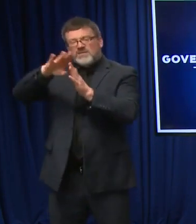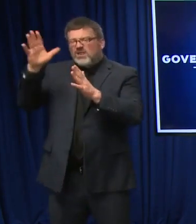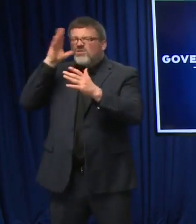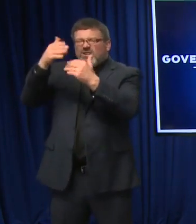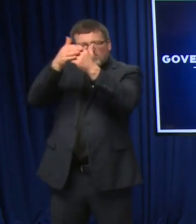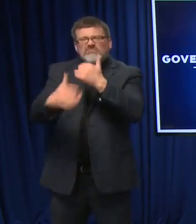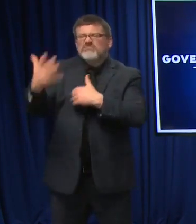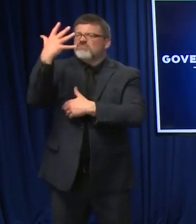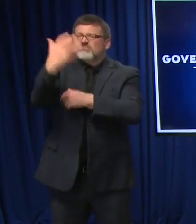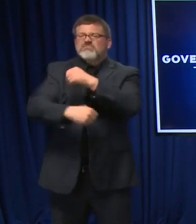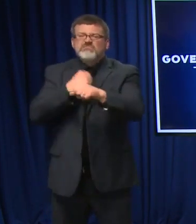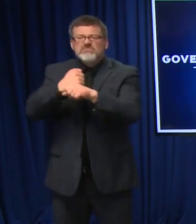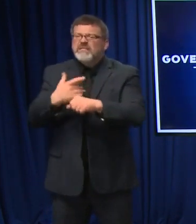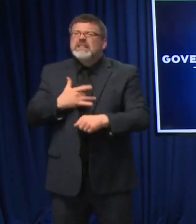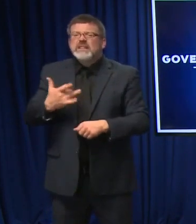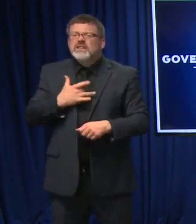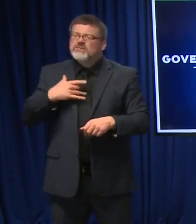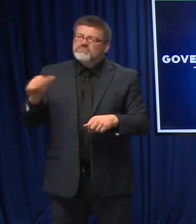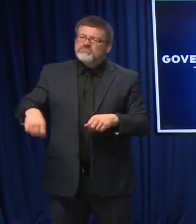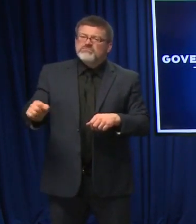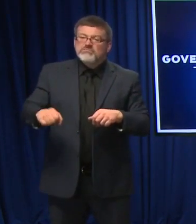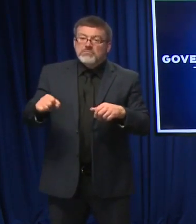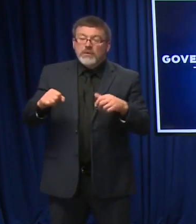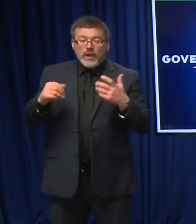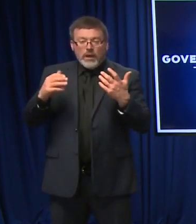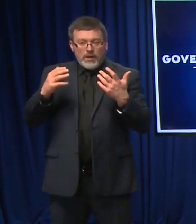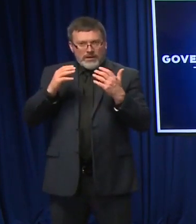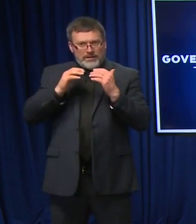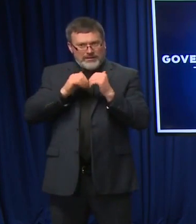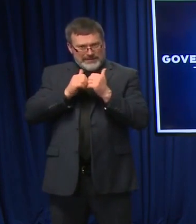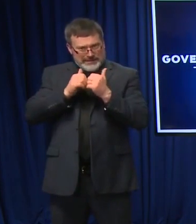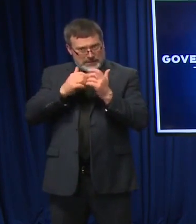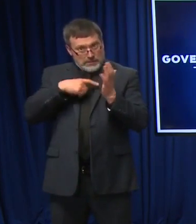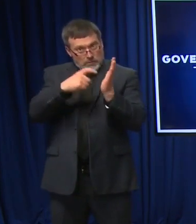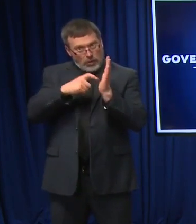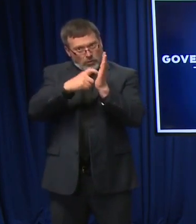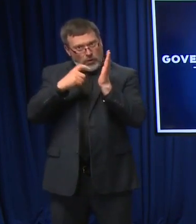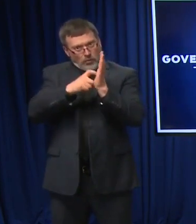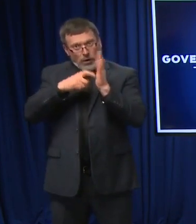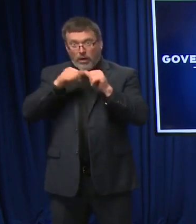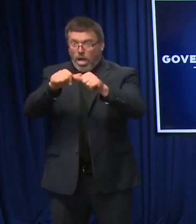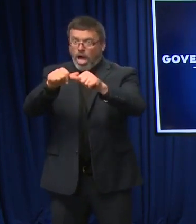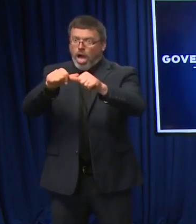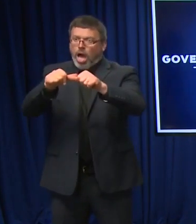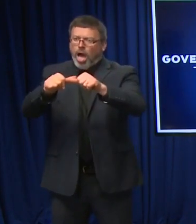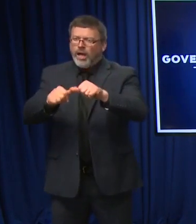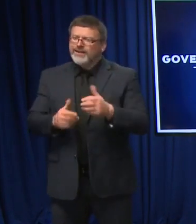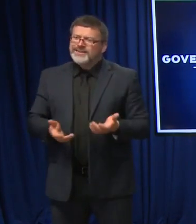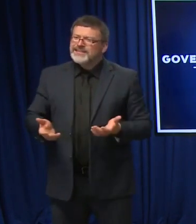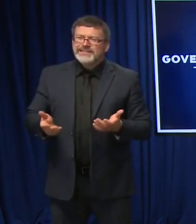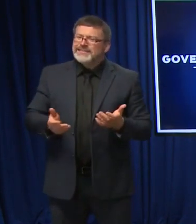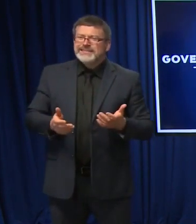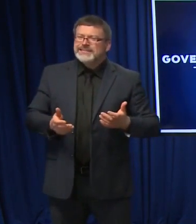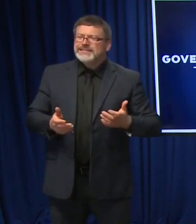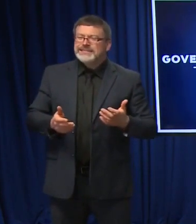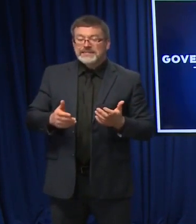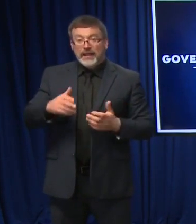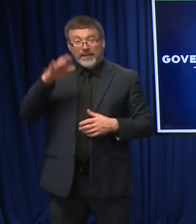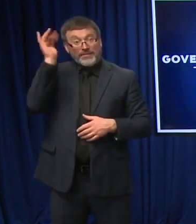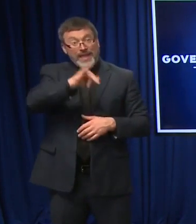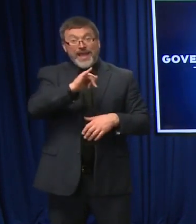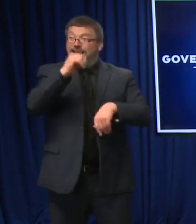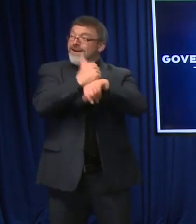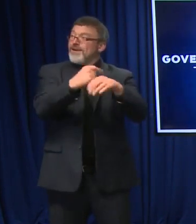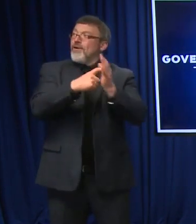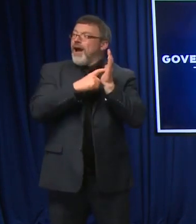implementing a mask mandate, when do you undo it? It's not just about masks. I know that's an easy thing. It sounds like a nice quick answer. But at the end of the day,